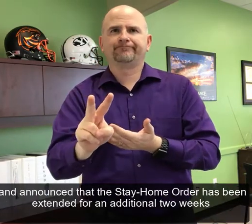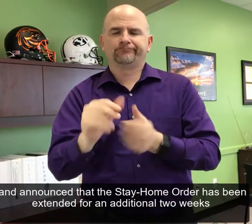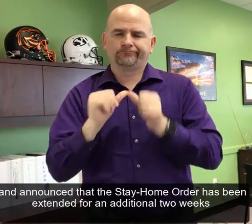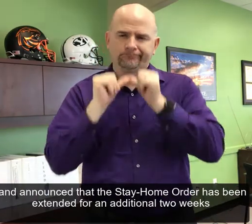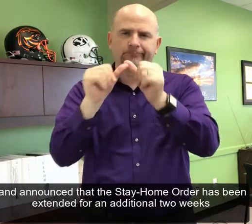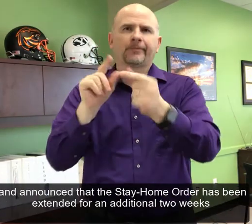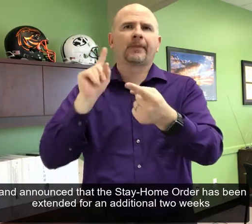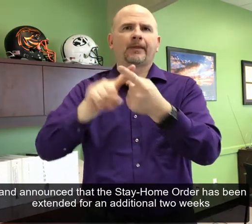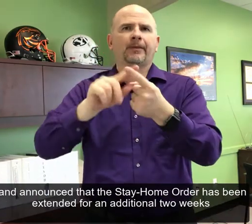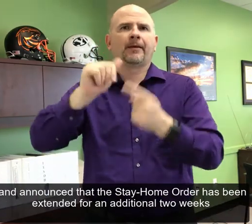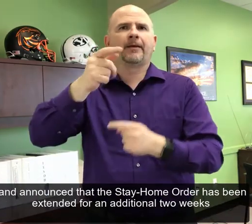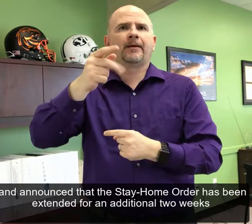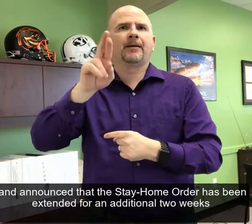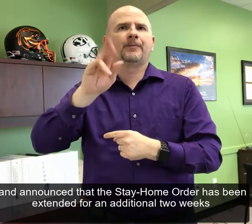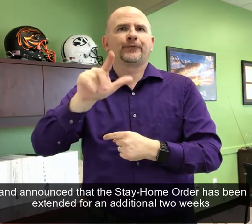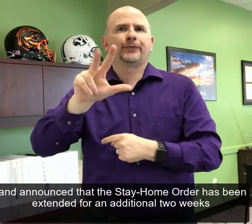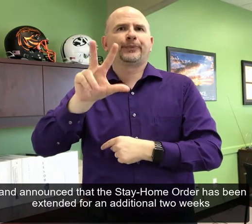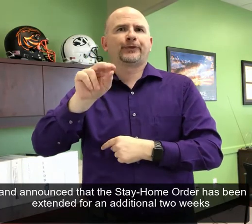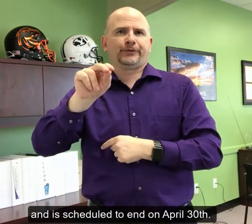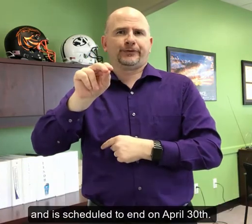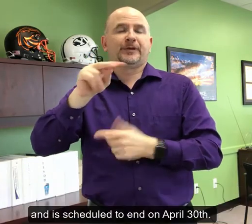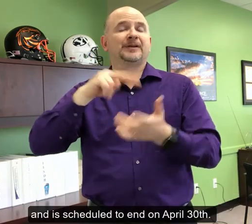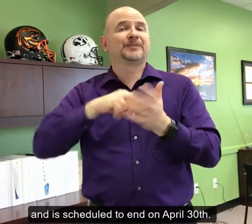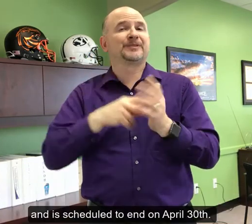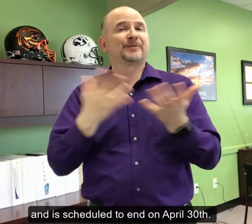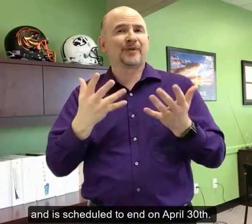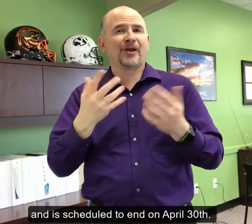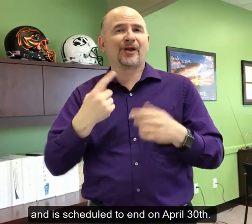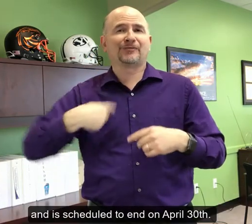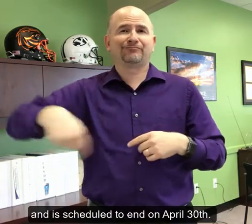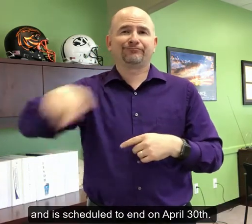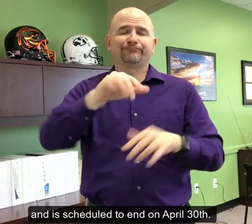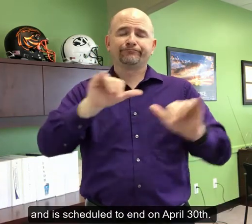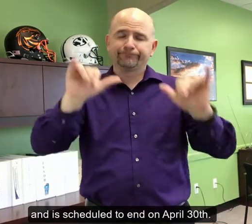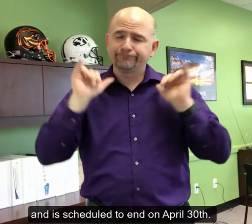extended for an additional two weeks and is scheduled to end on April 30.